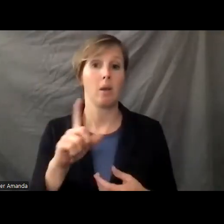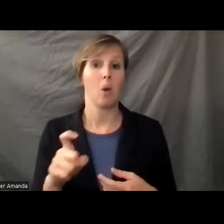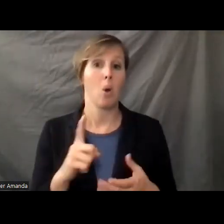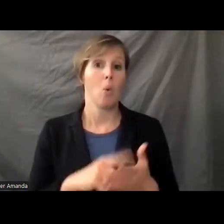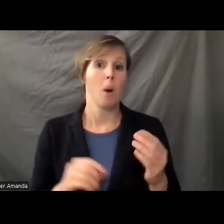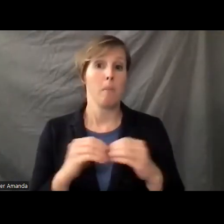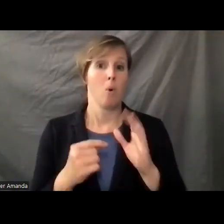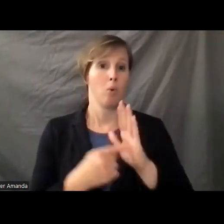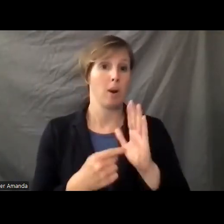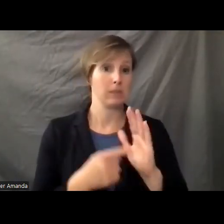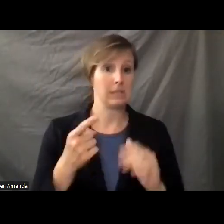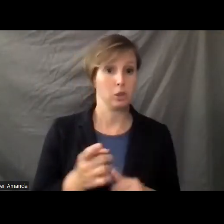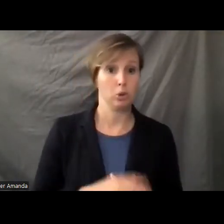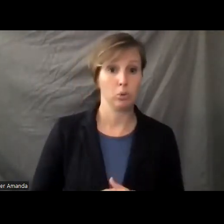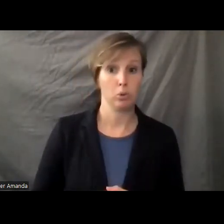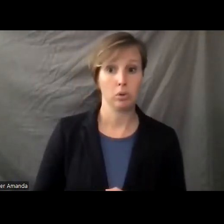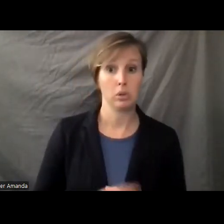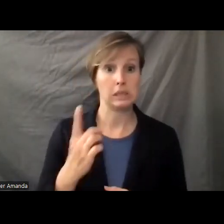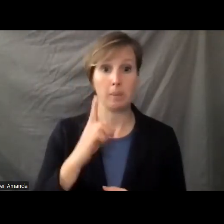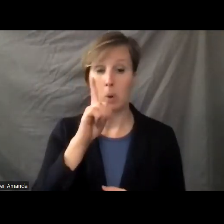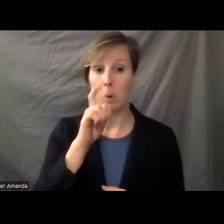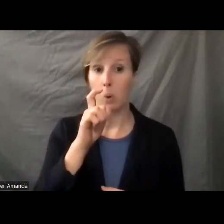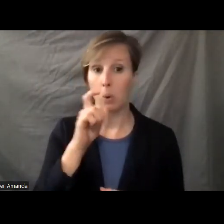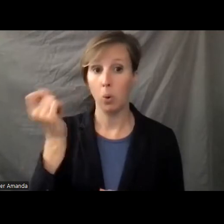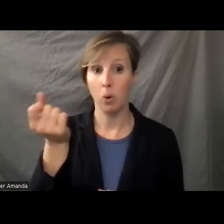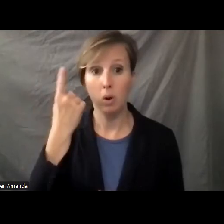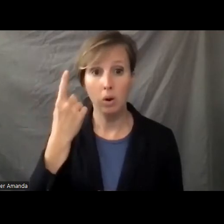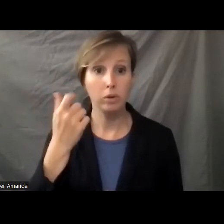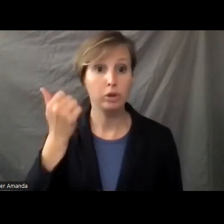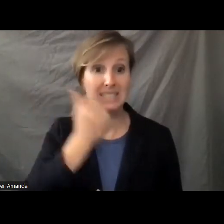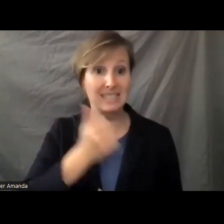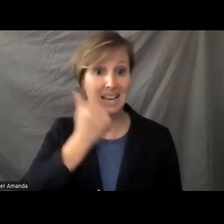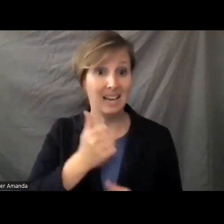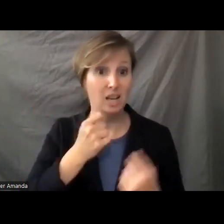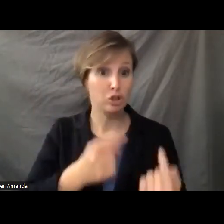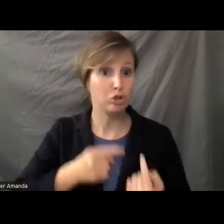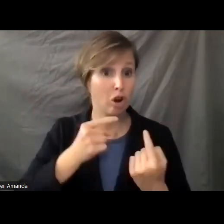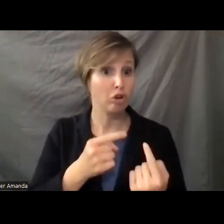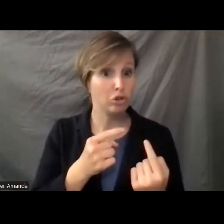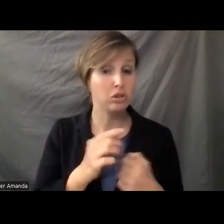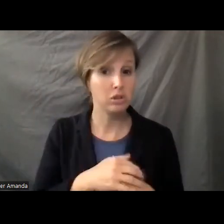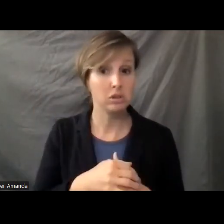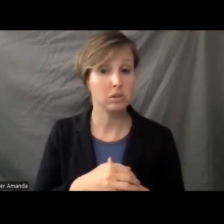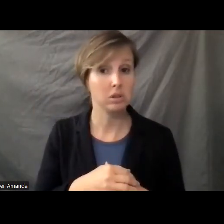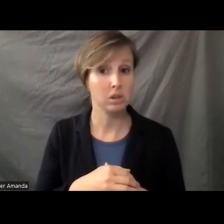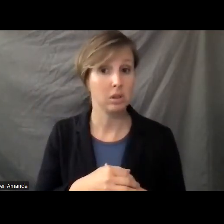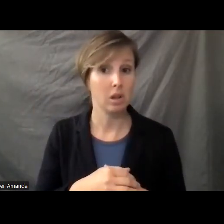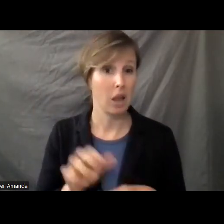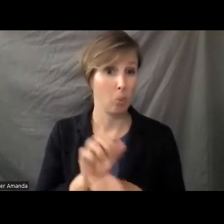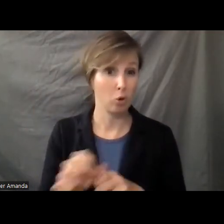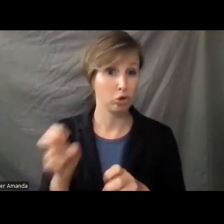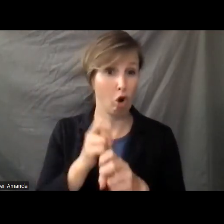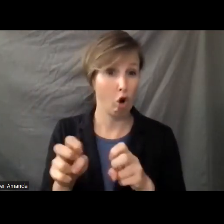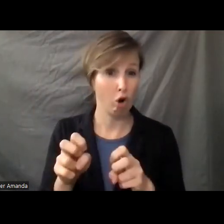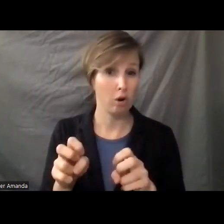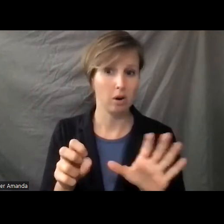more represents you? You know, someone who understands the day-to-day struggles and, you know, and works hard. And I'm